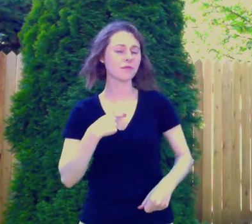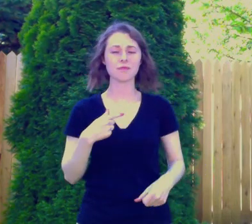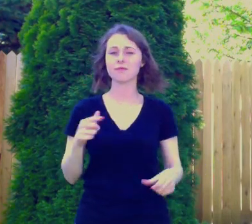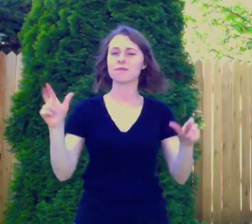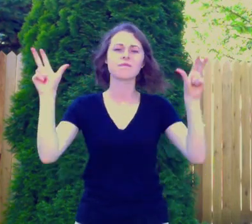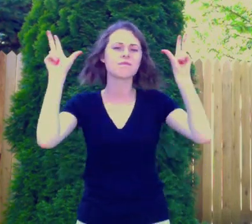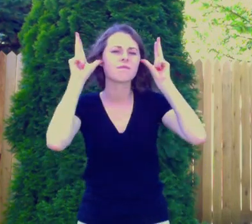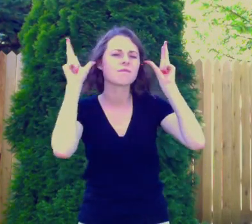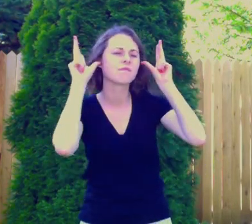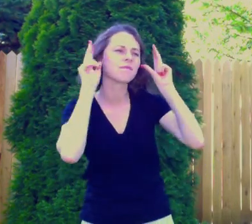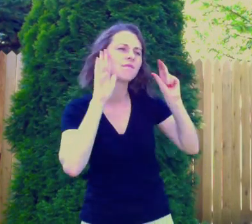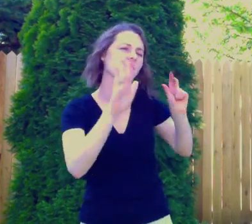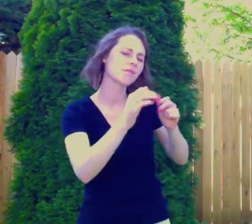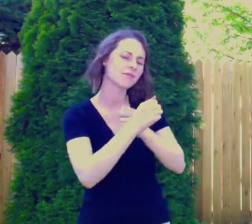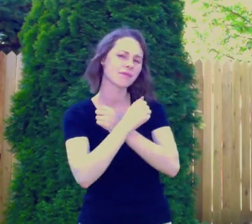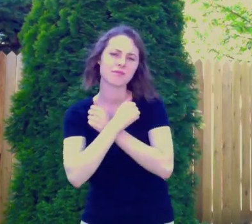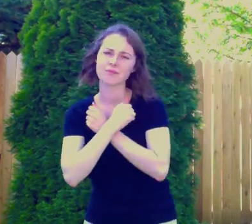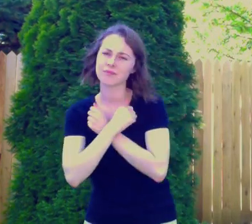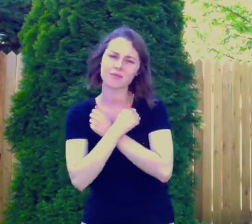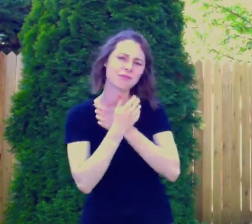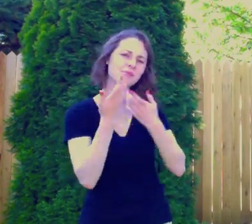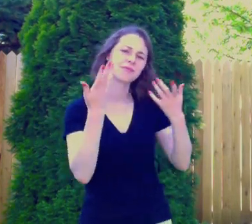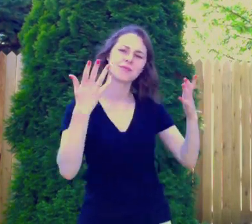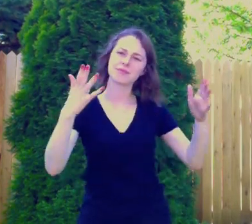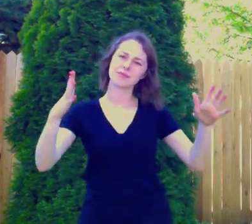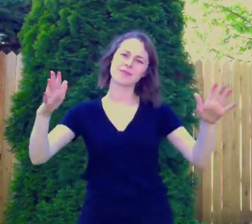take in all you say